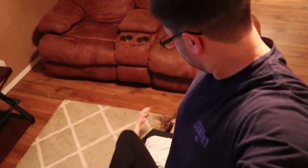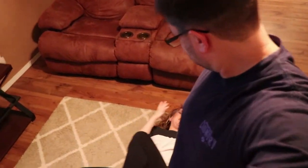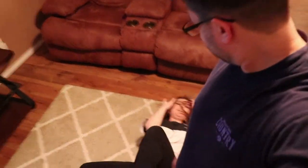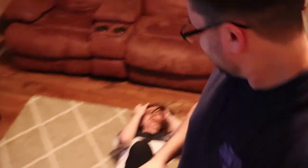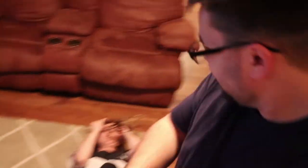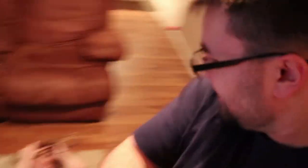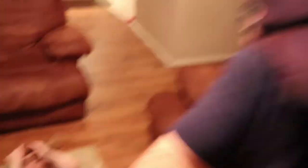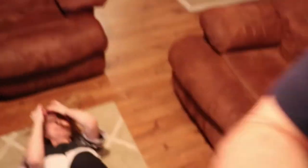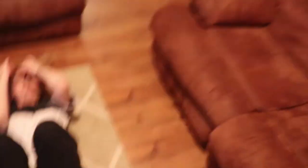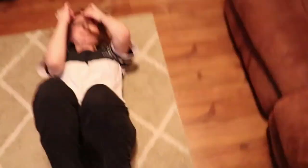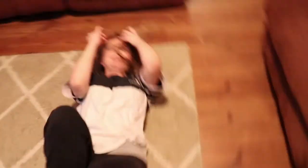hehehe